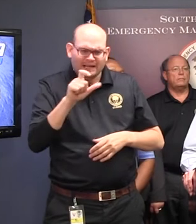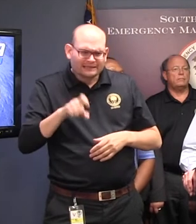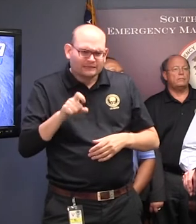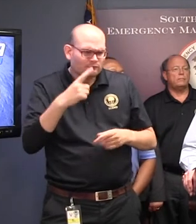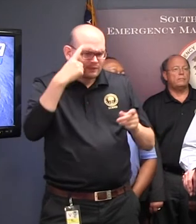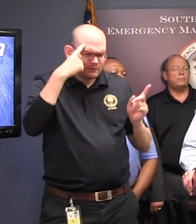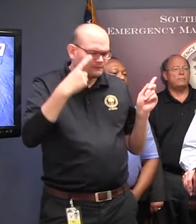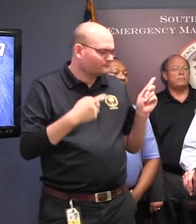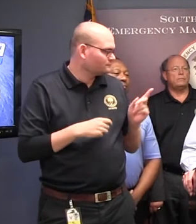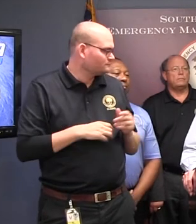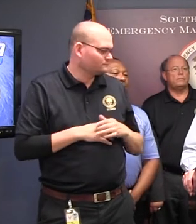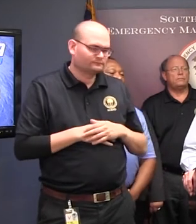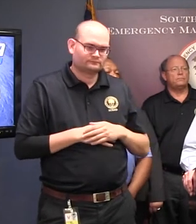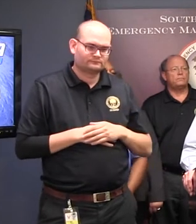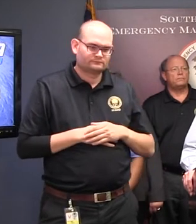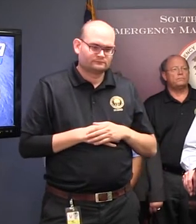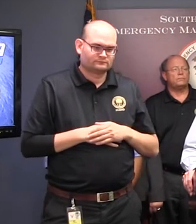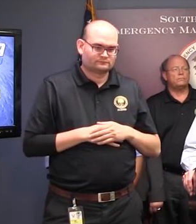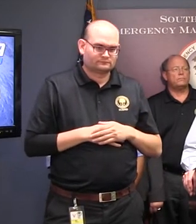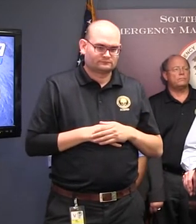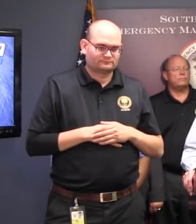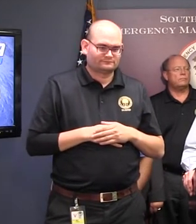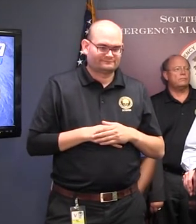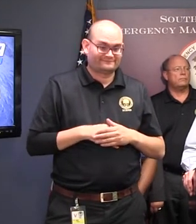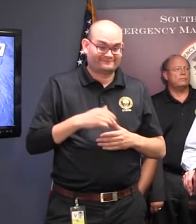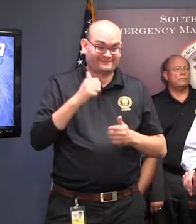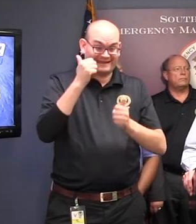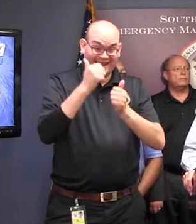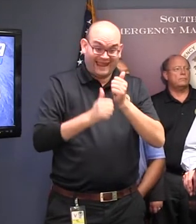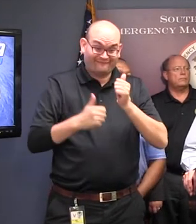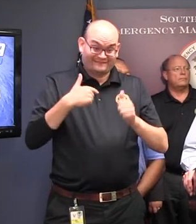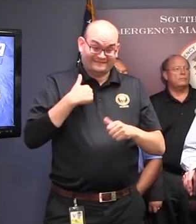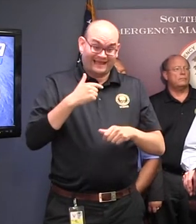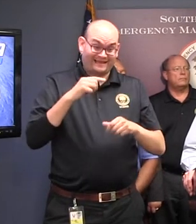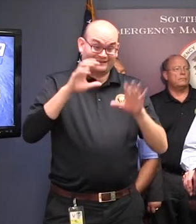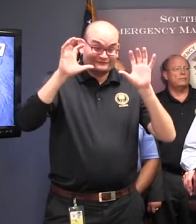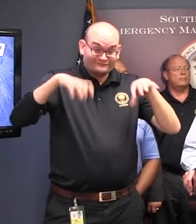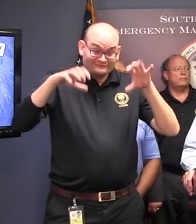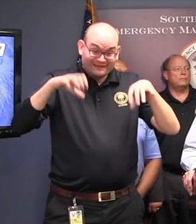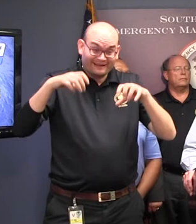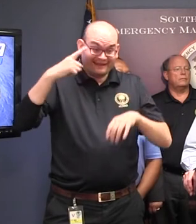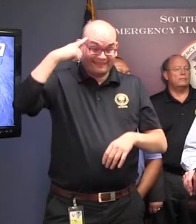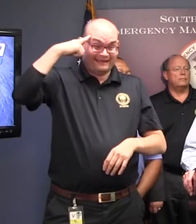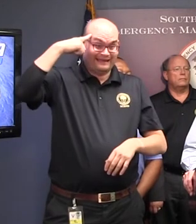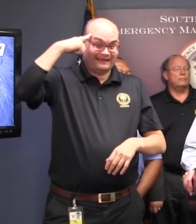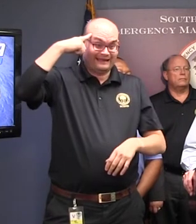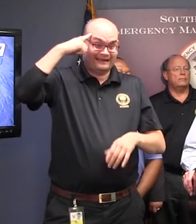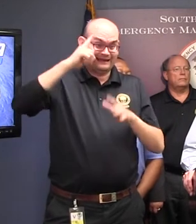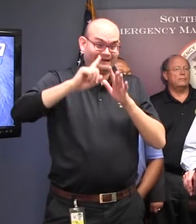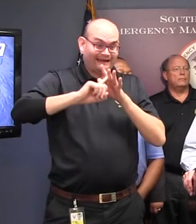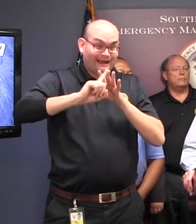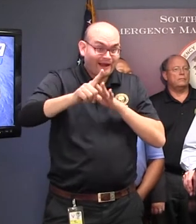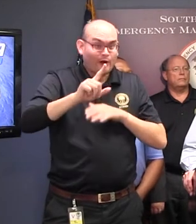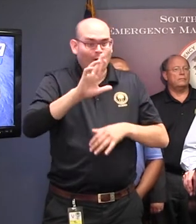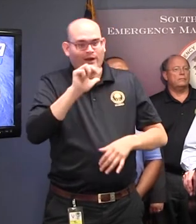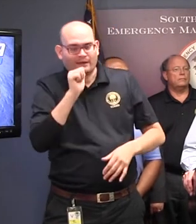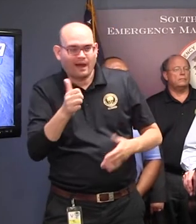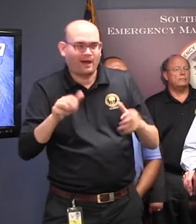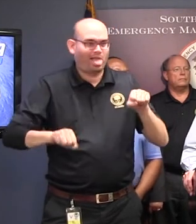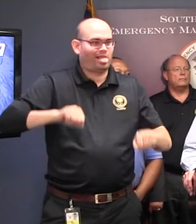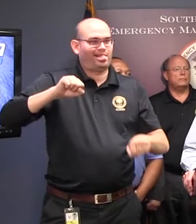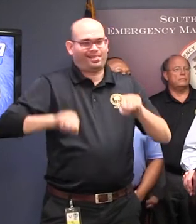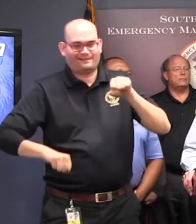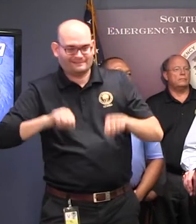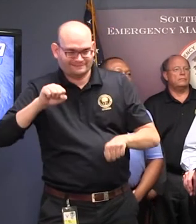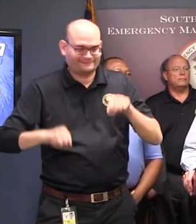are the kind of questions that come up every time we have a storm. People don't like to leave their homes and businesses, and